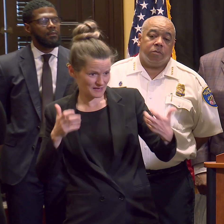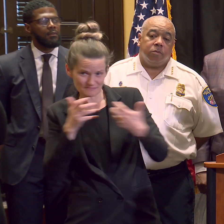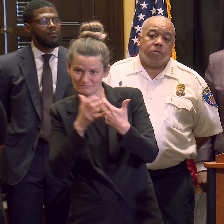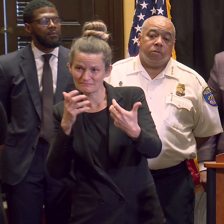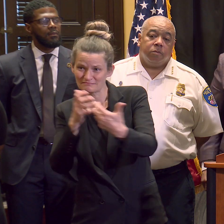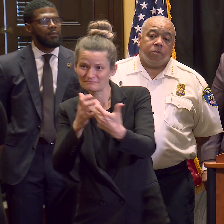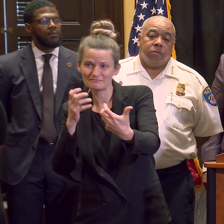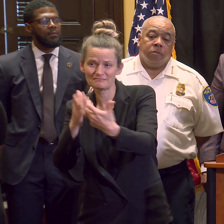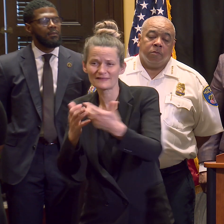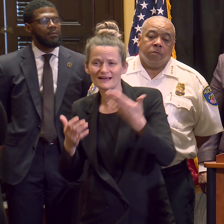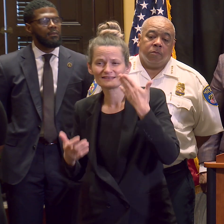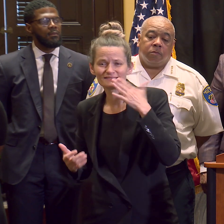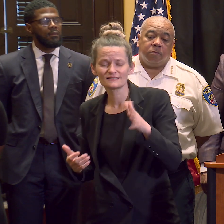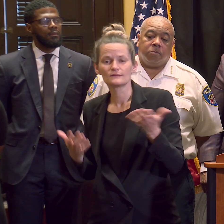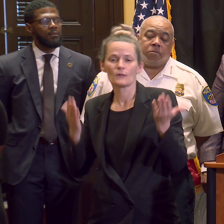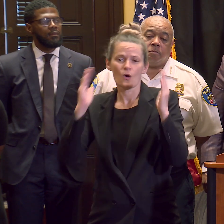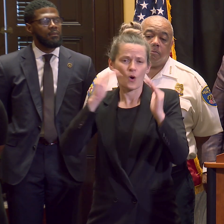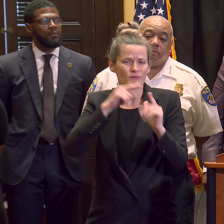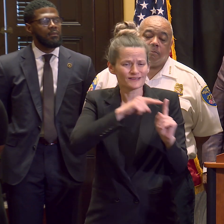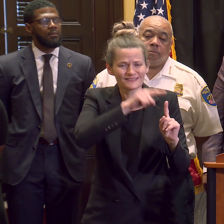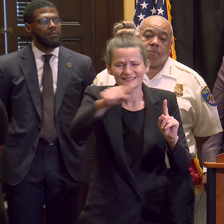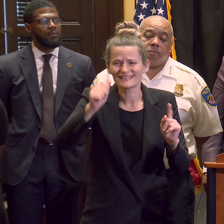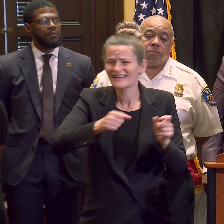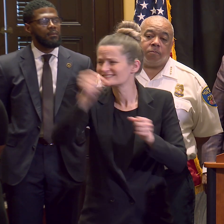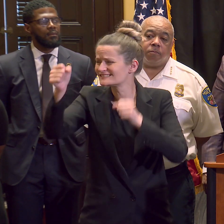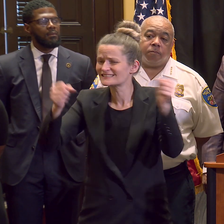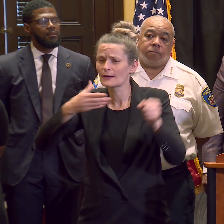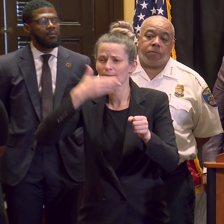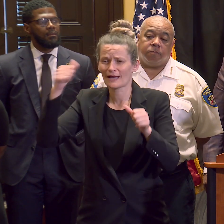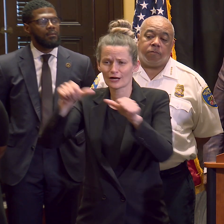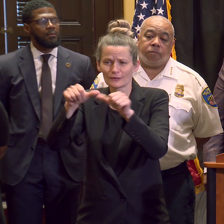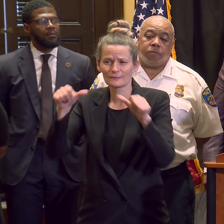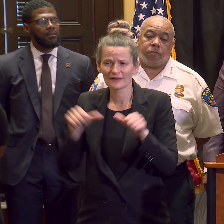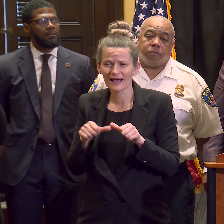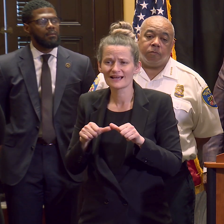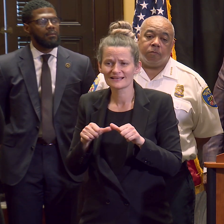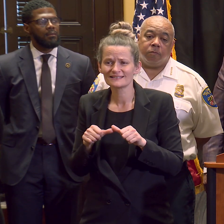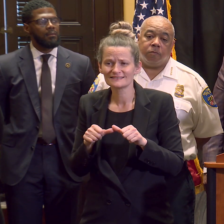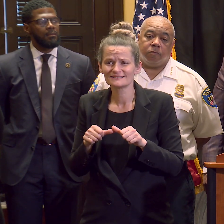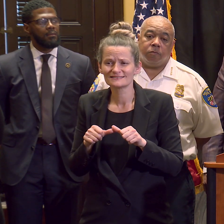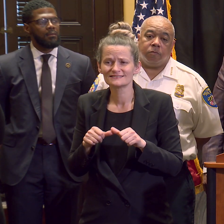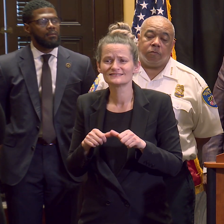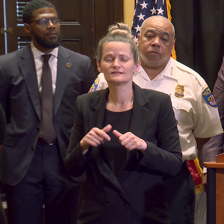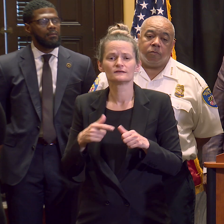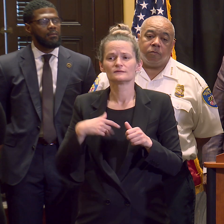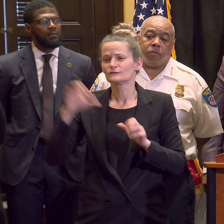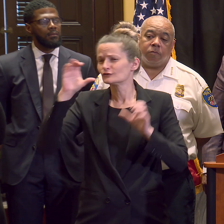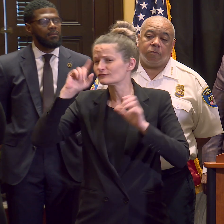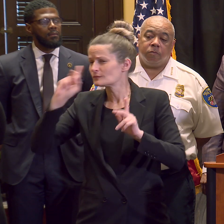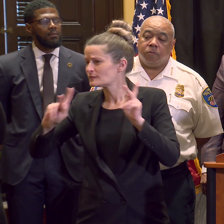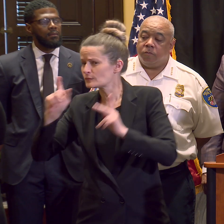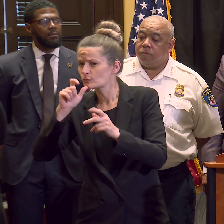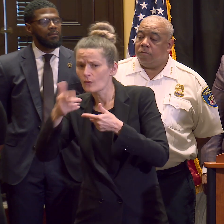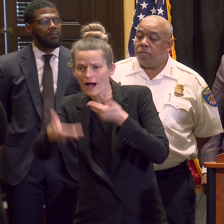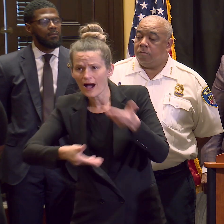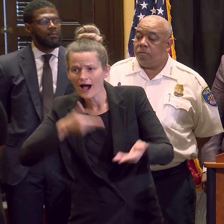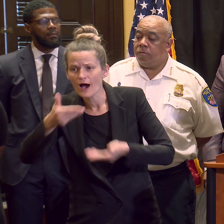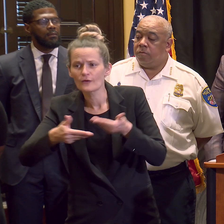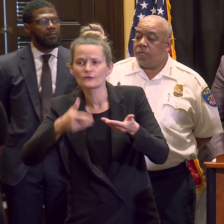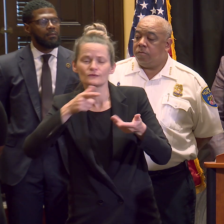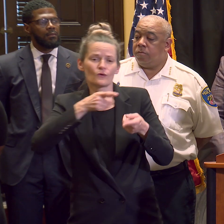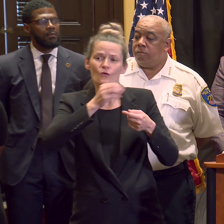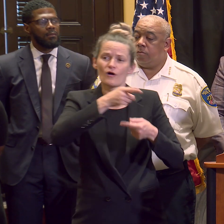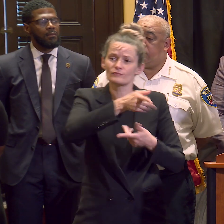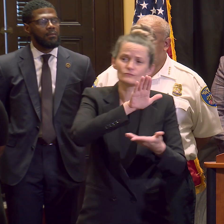a better place? That's what success looks like. Are you getting them higher? Are they staying higher? Are you getting them re-enrolled in school? Are you finding them